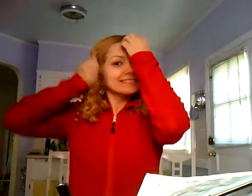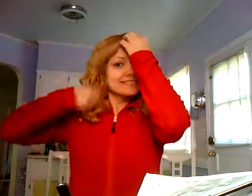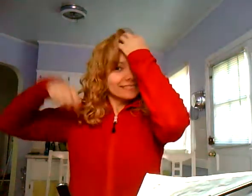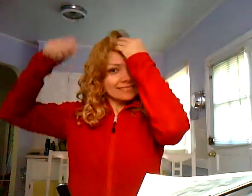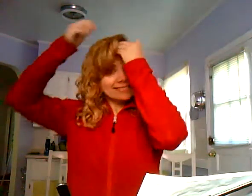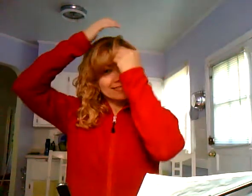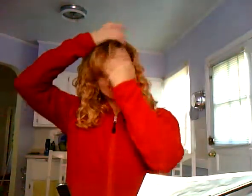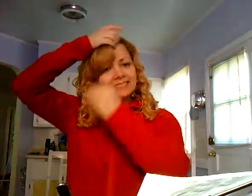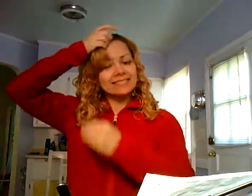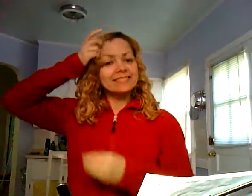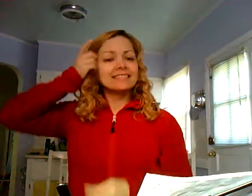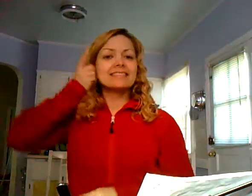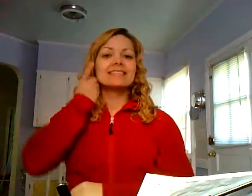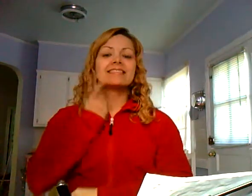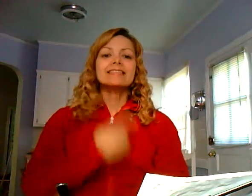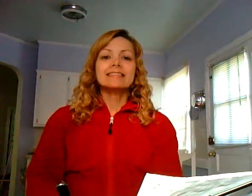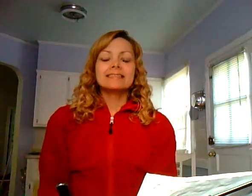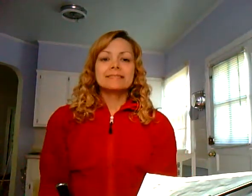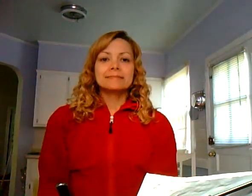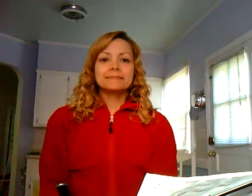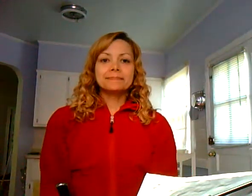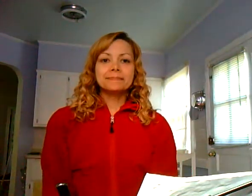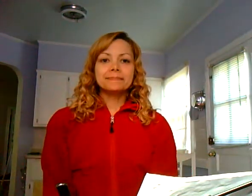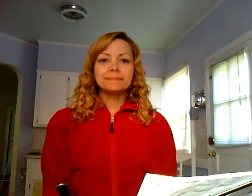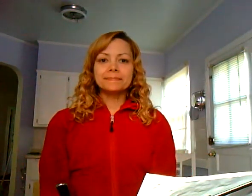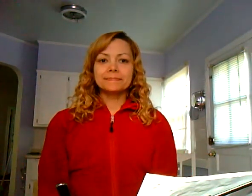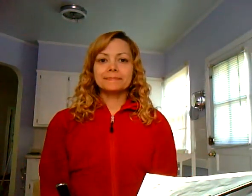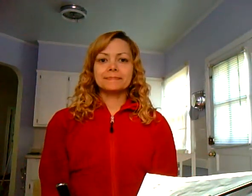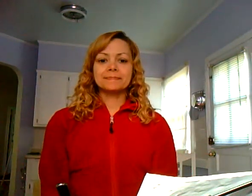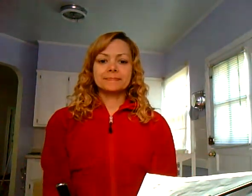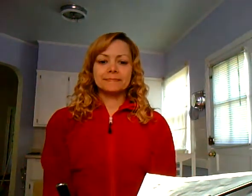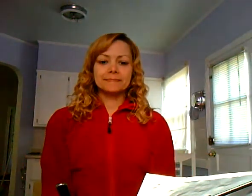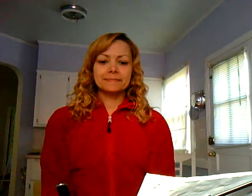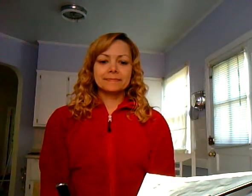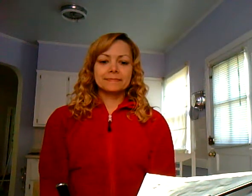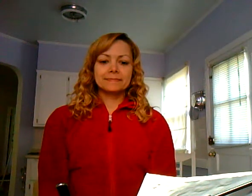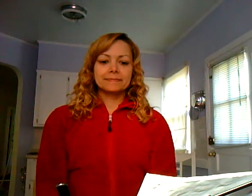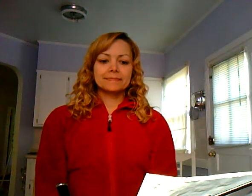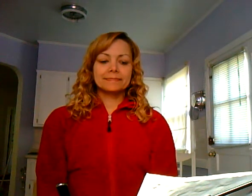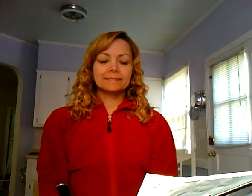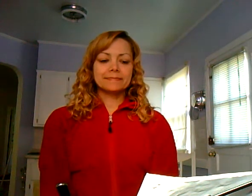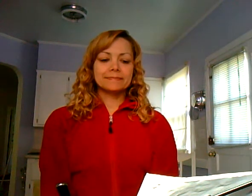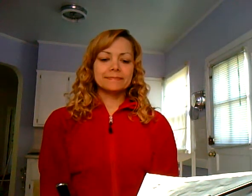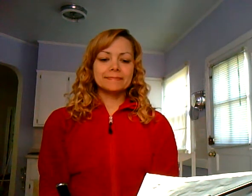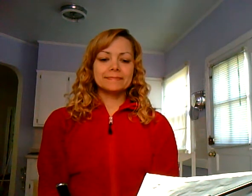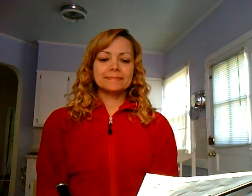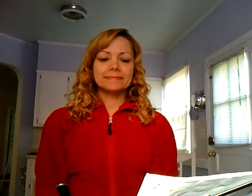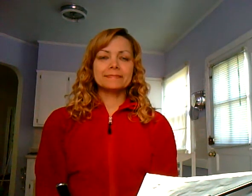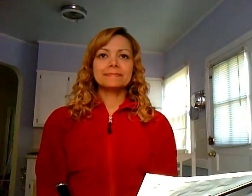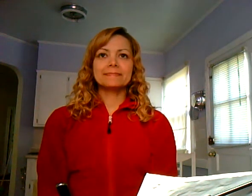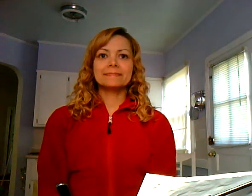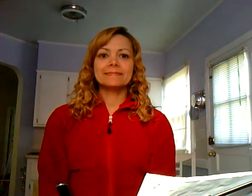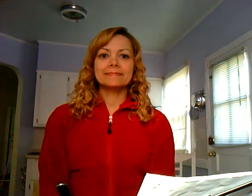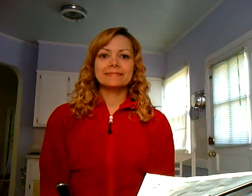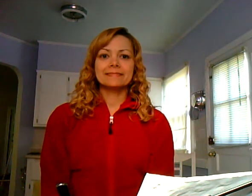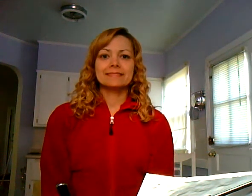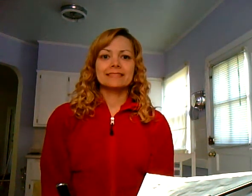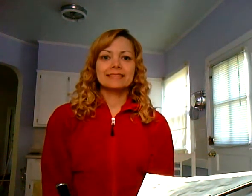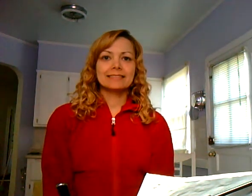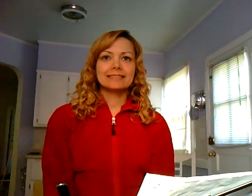unbelieving heart, leading you to fall away from the living God. But exhort one another every day as long